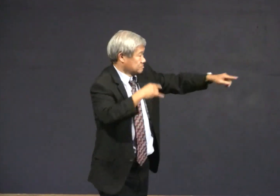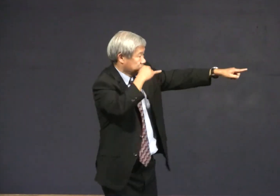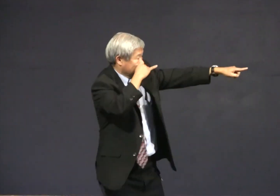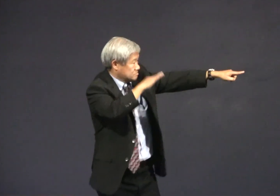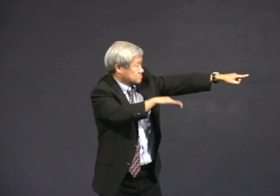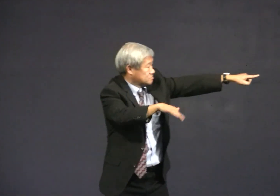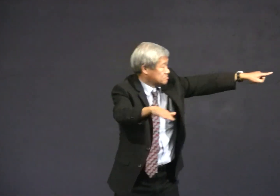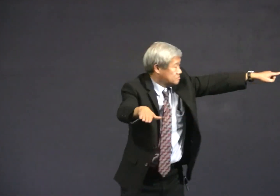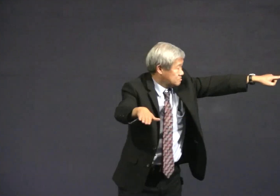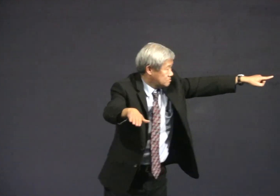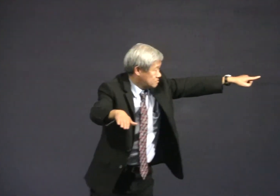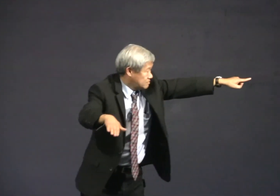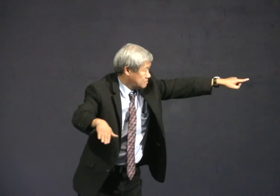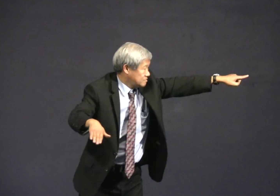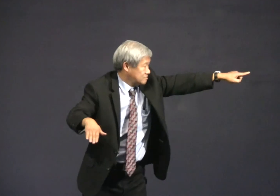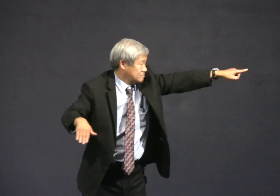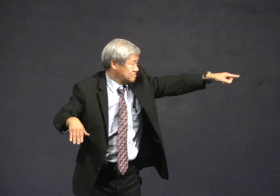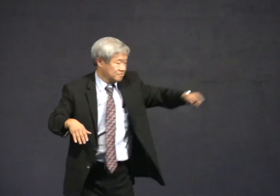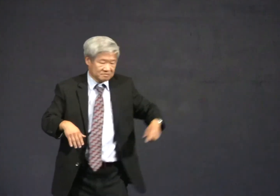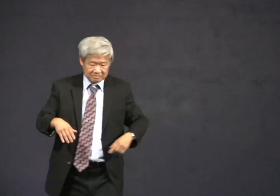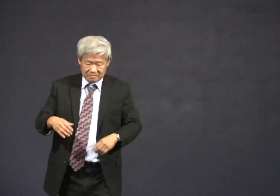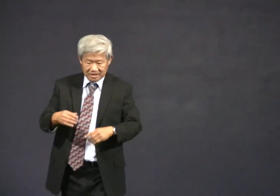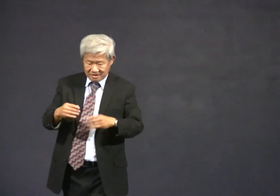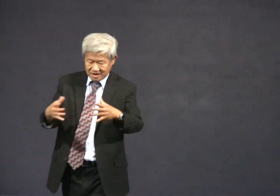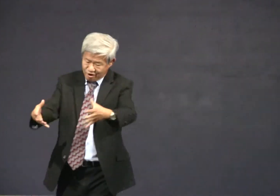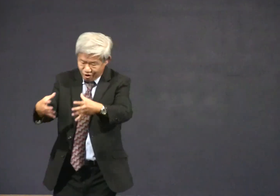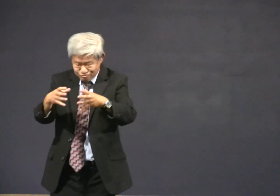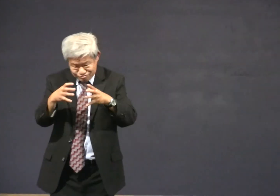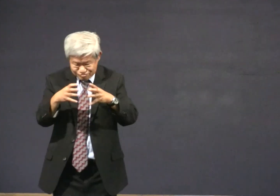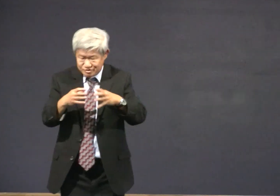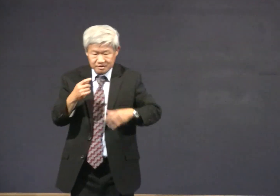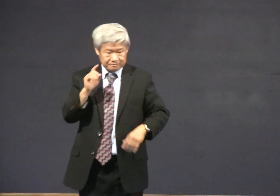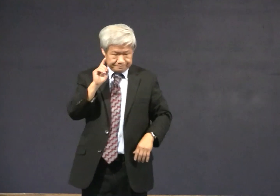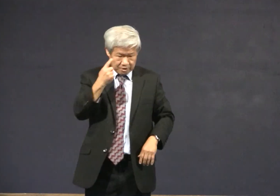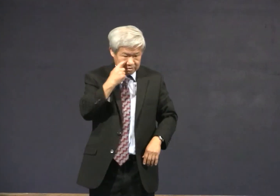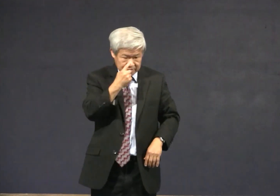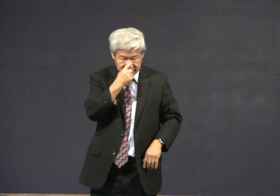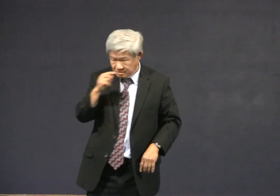so that you can go ahead and do you can take your pumpkin